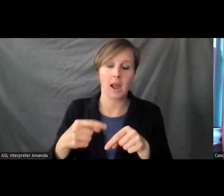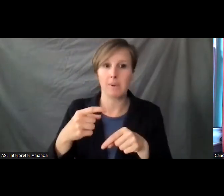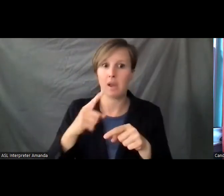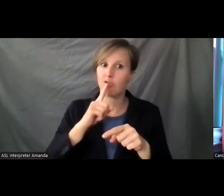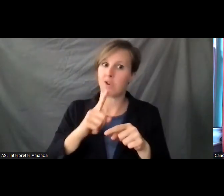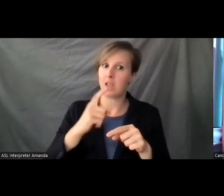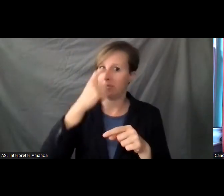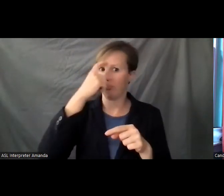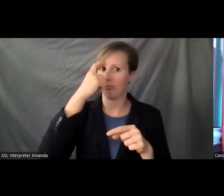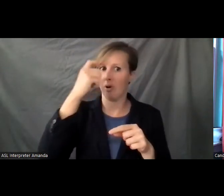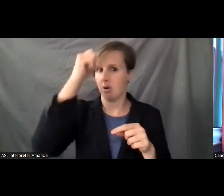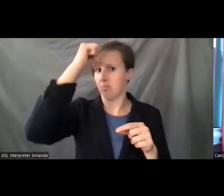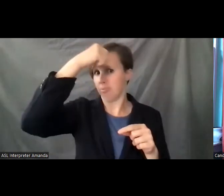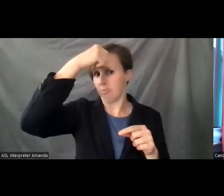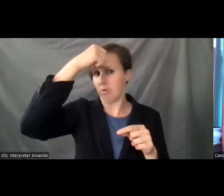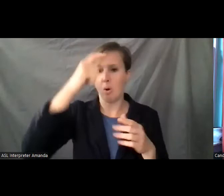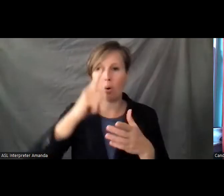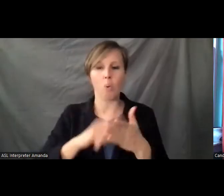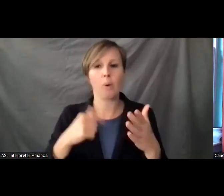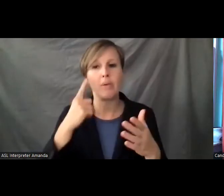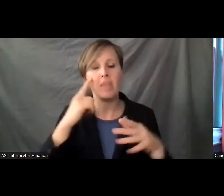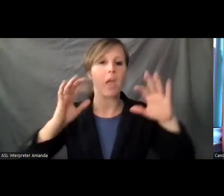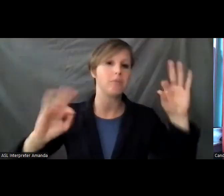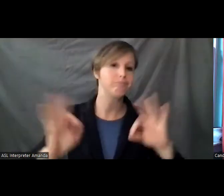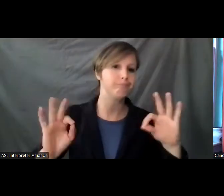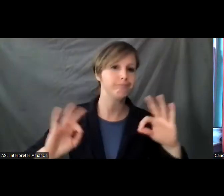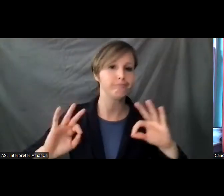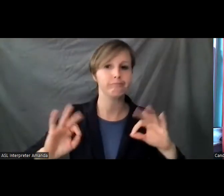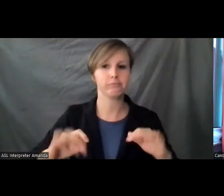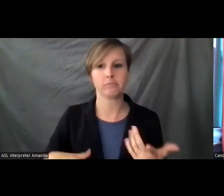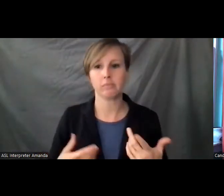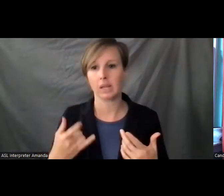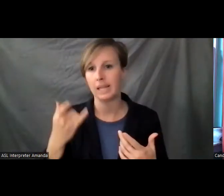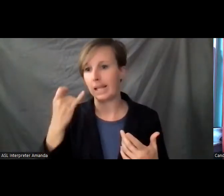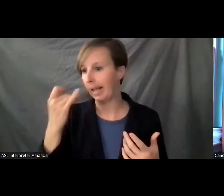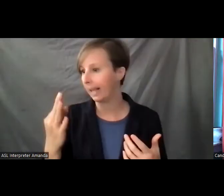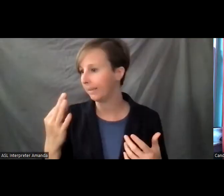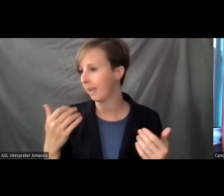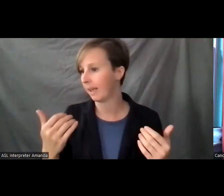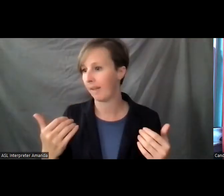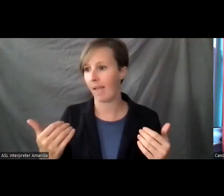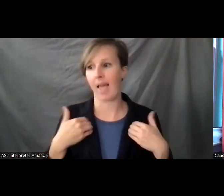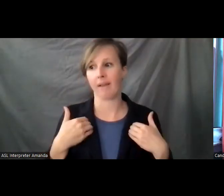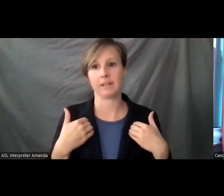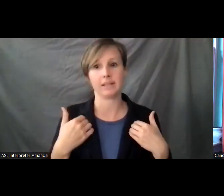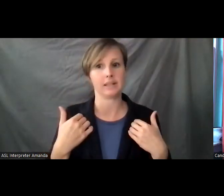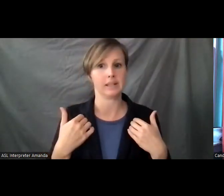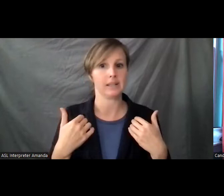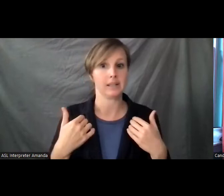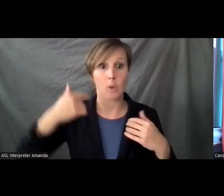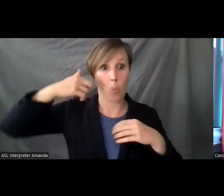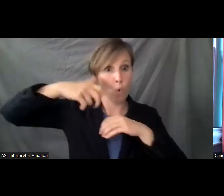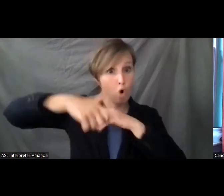my mind. The things that we take for granted, you know, whether it's having the body to walk, walk up or down the